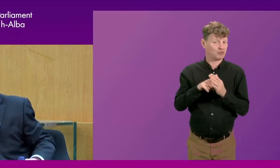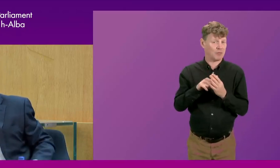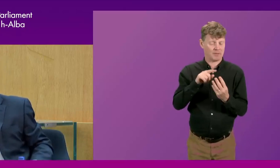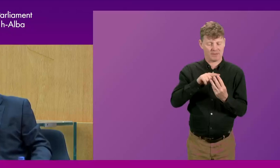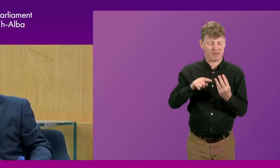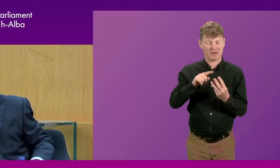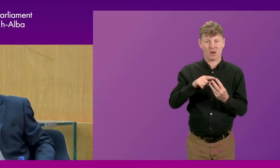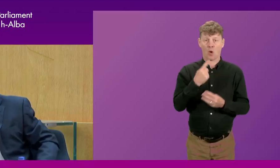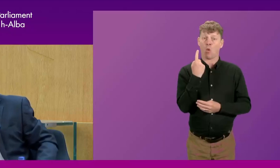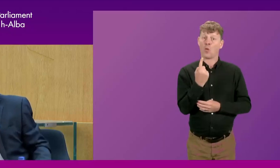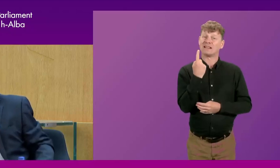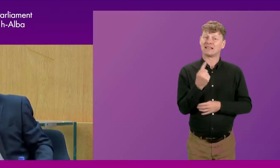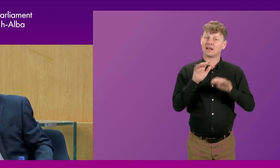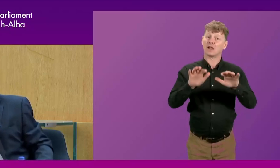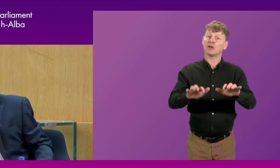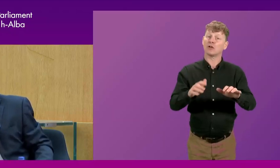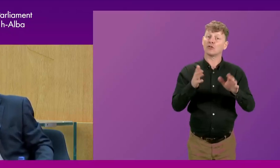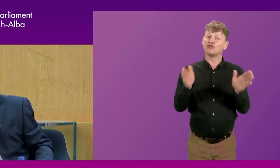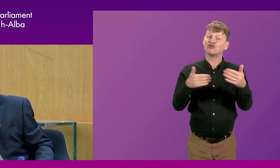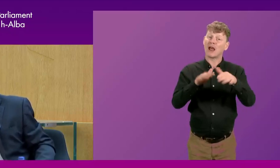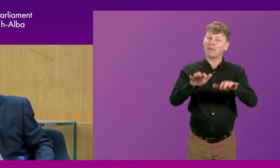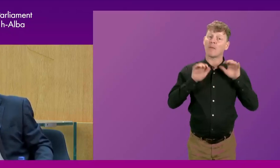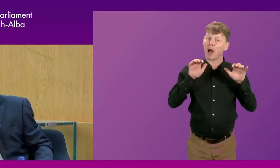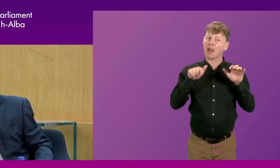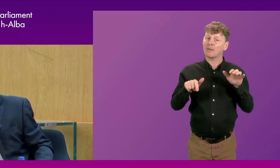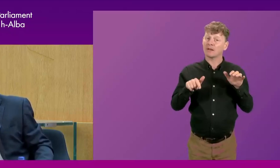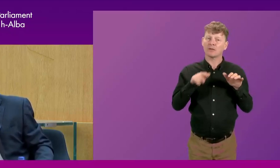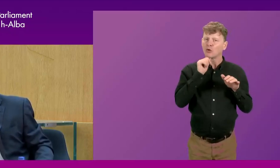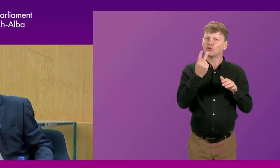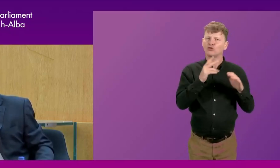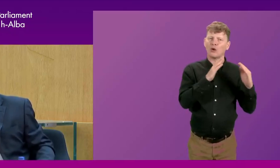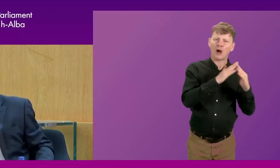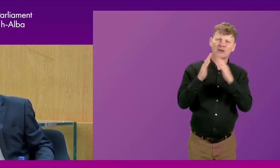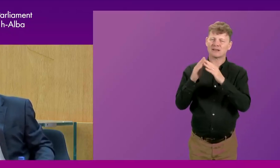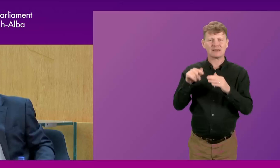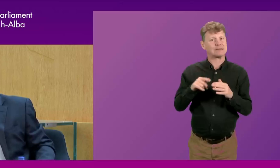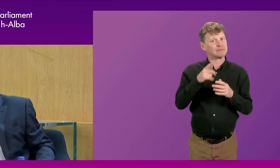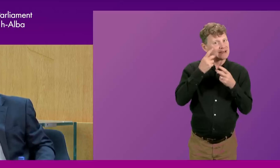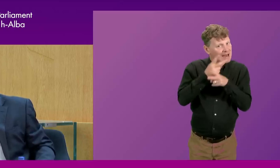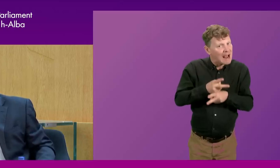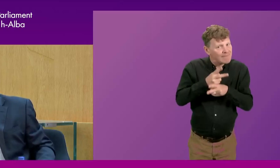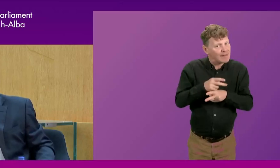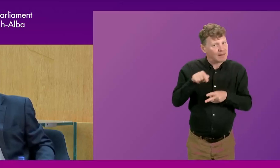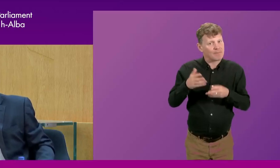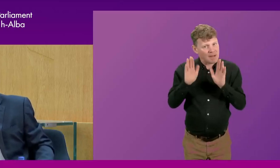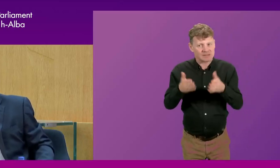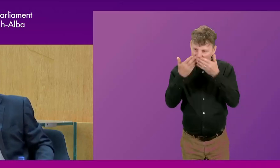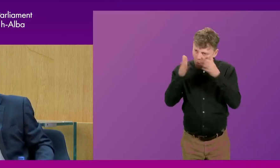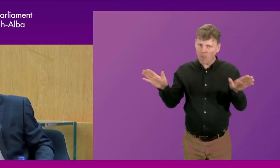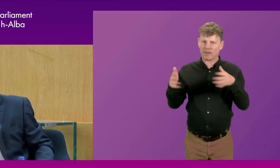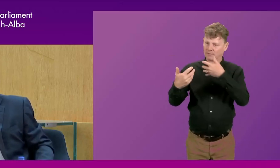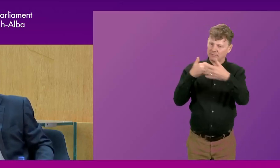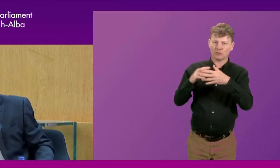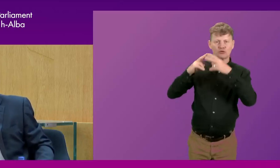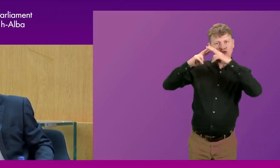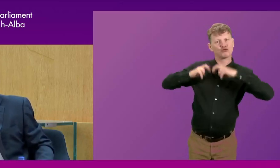having a single chamber parliament, you have to be very careful to open yourself up to scrutiny from outside. And